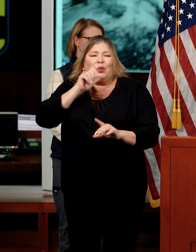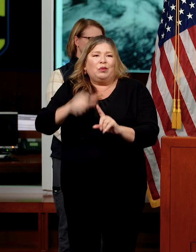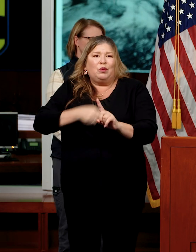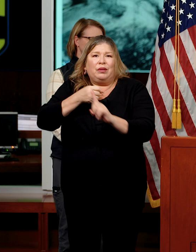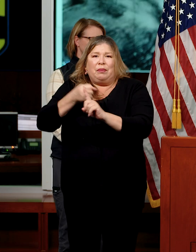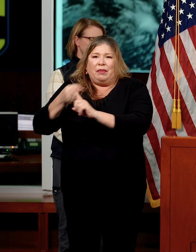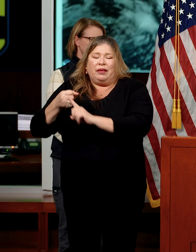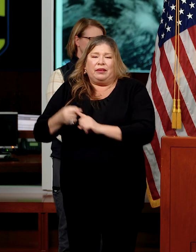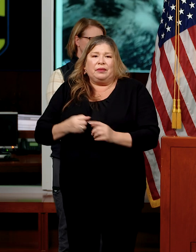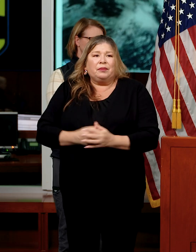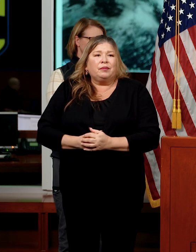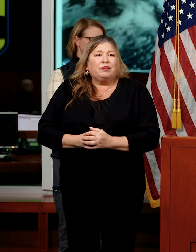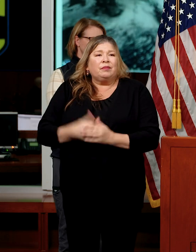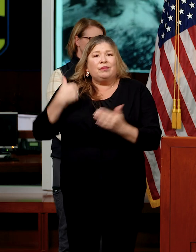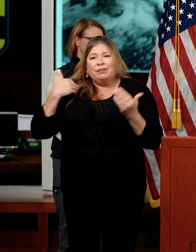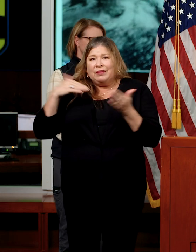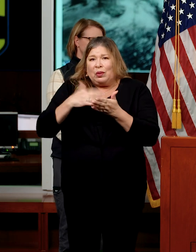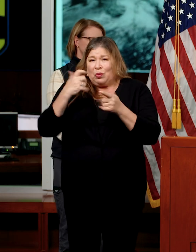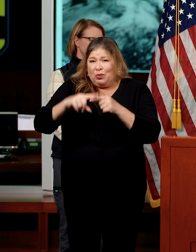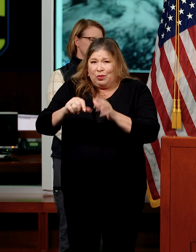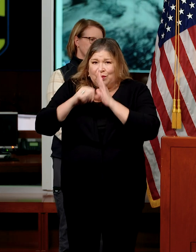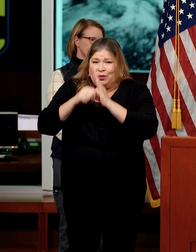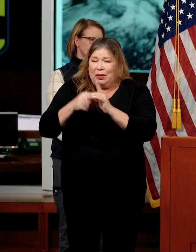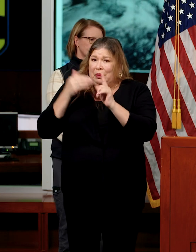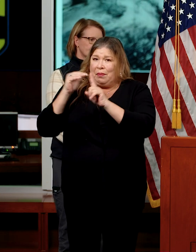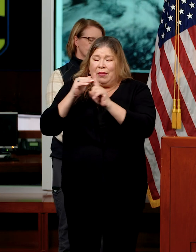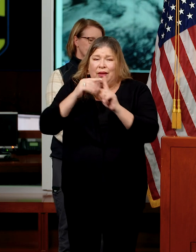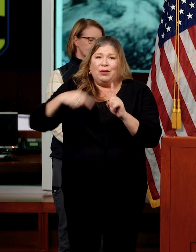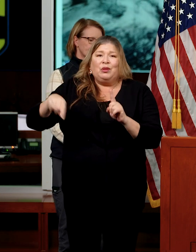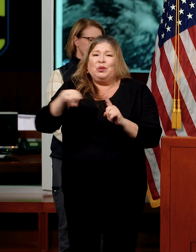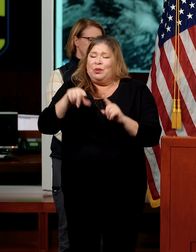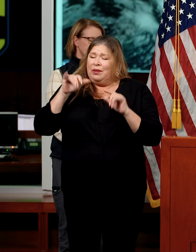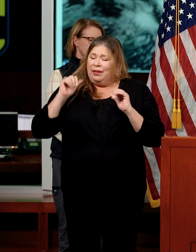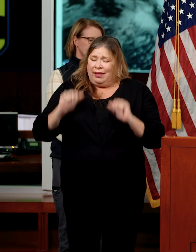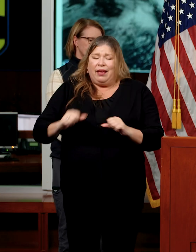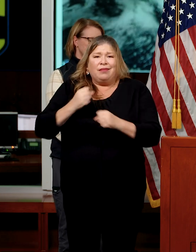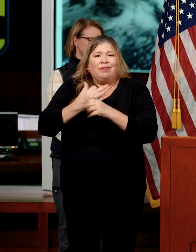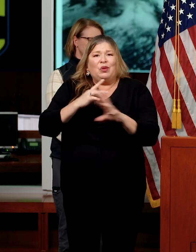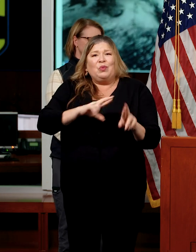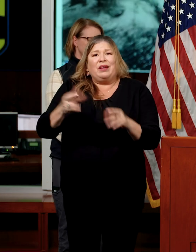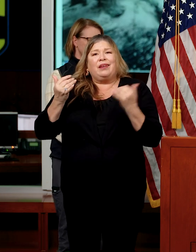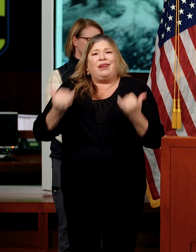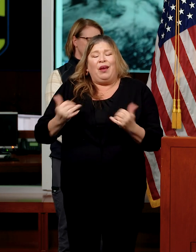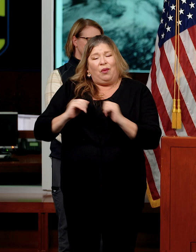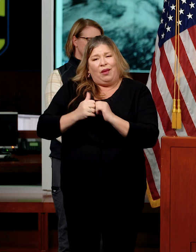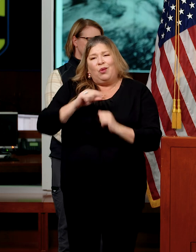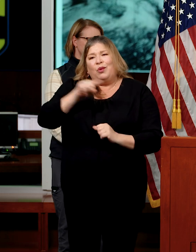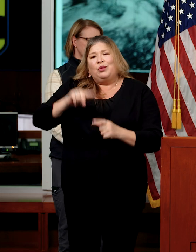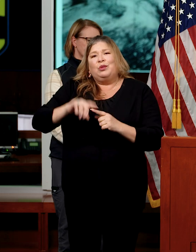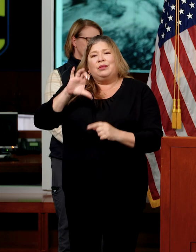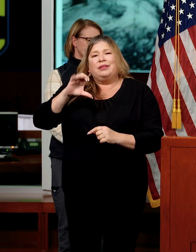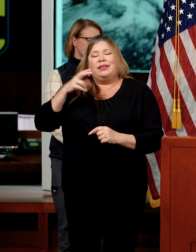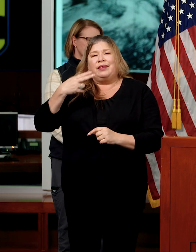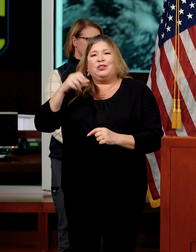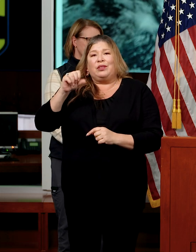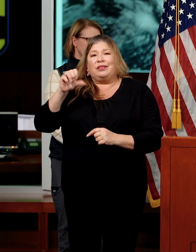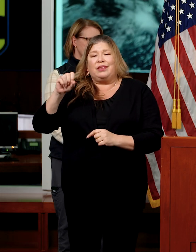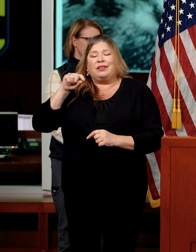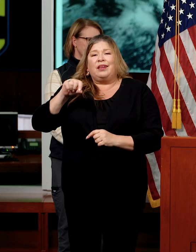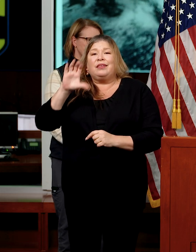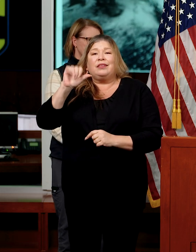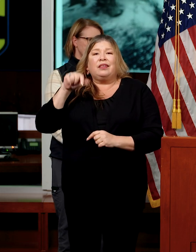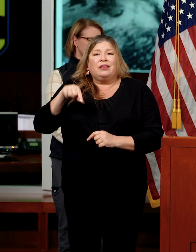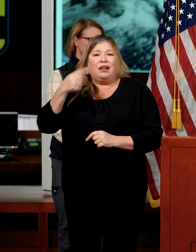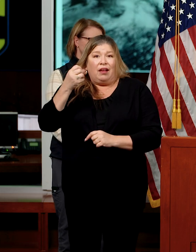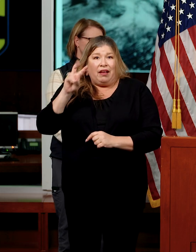We want to continue to remind you it is not too late to prepare. Please do visit chhs.ca.gov and download